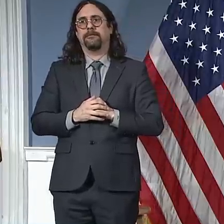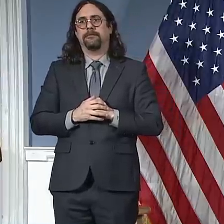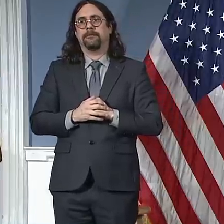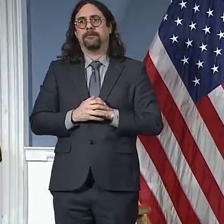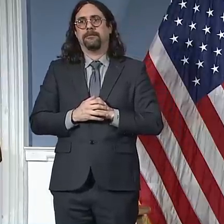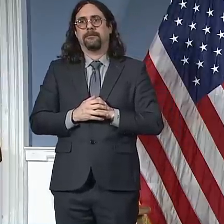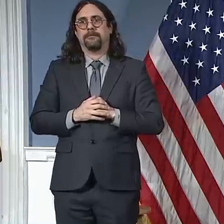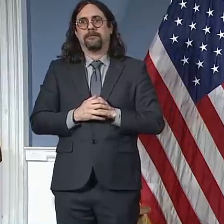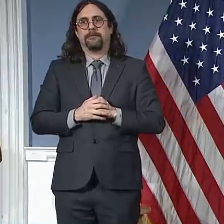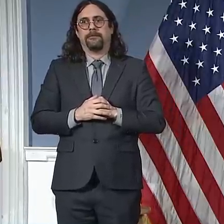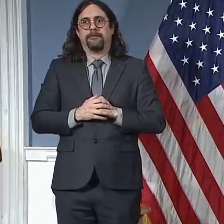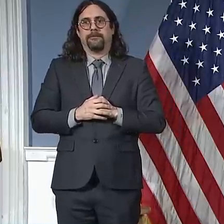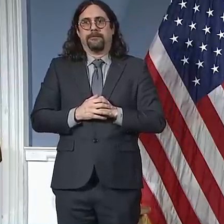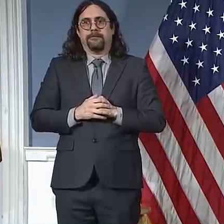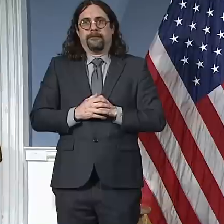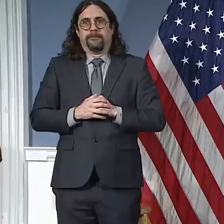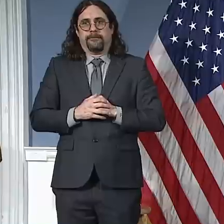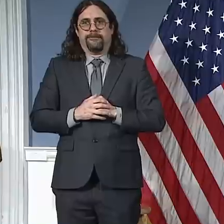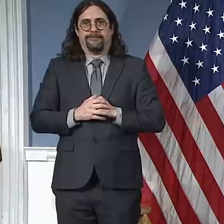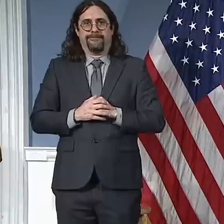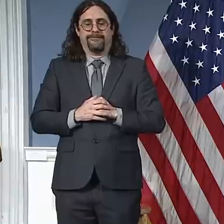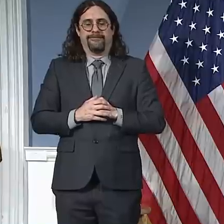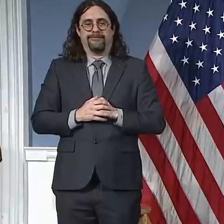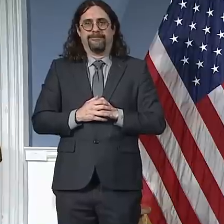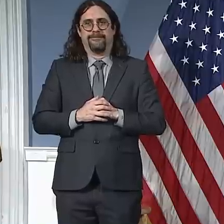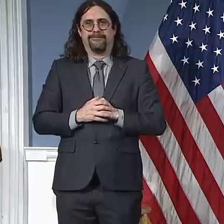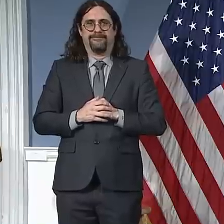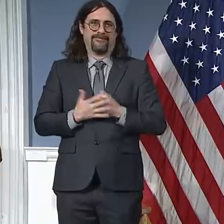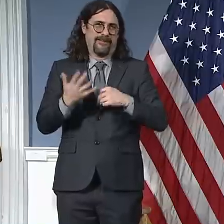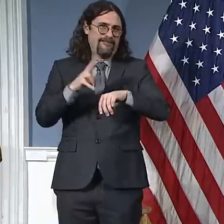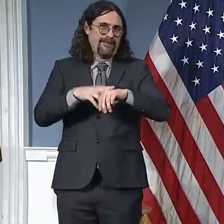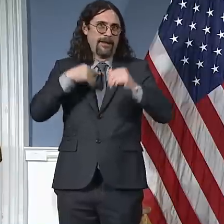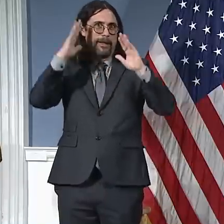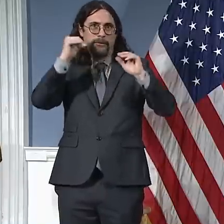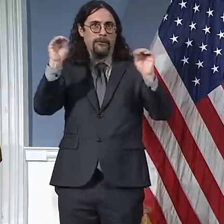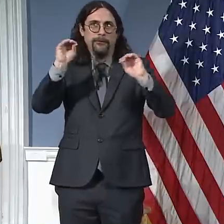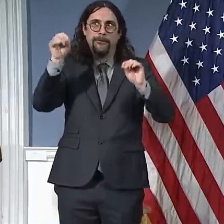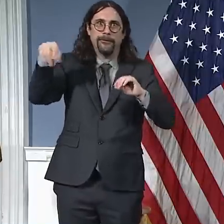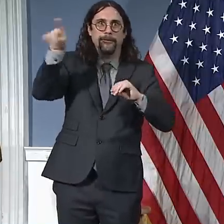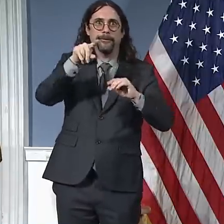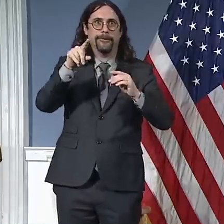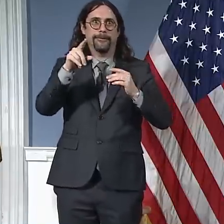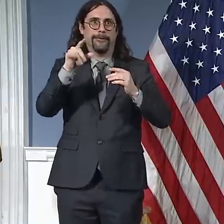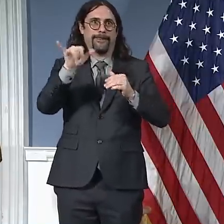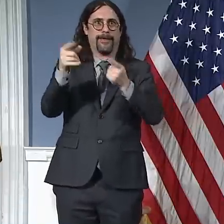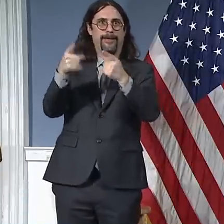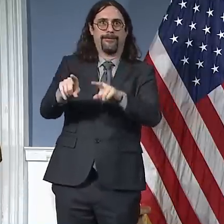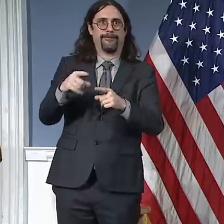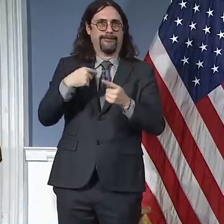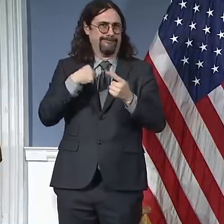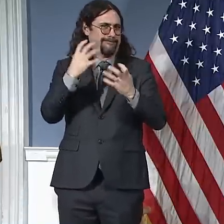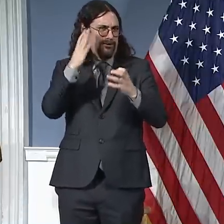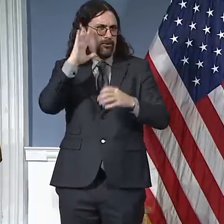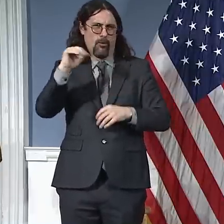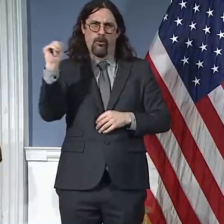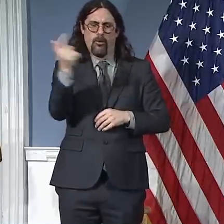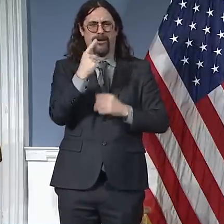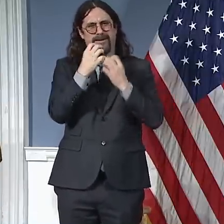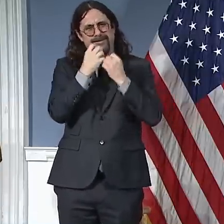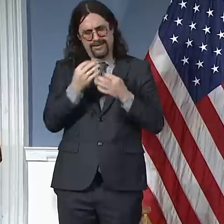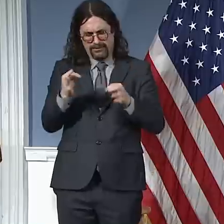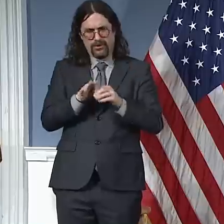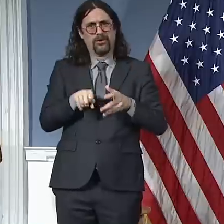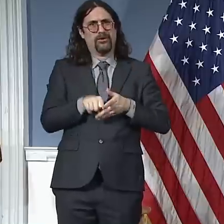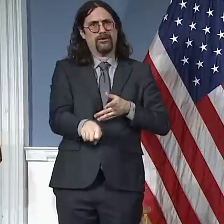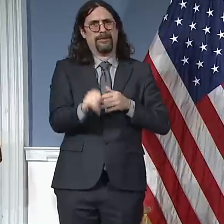can be there for that amazing life moment. To me, there's just no more important moment in your life than when